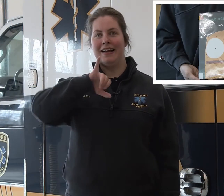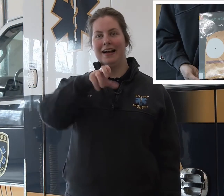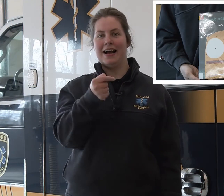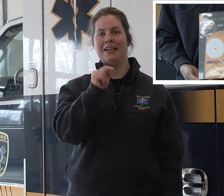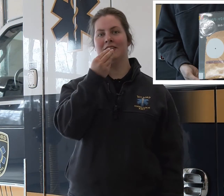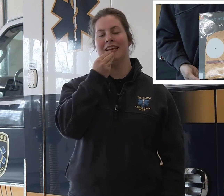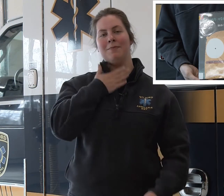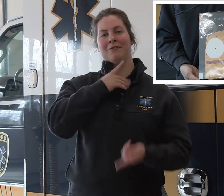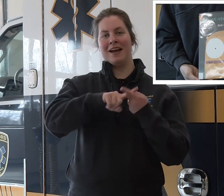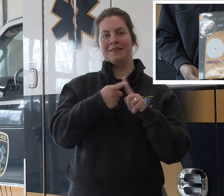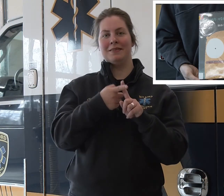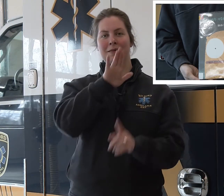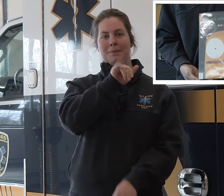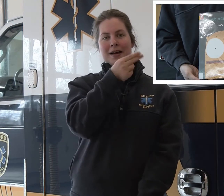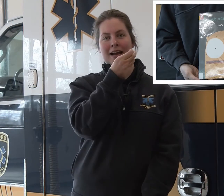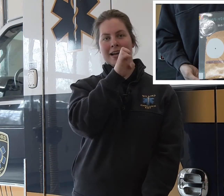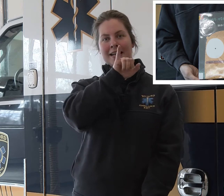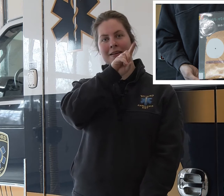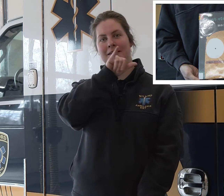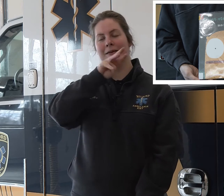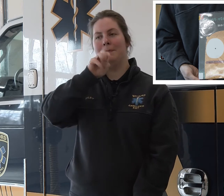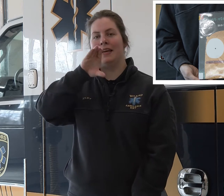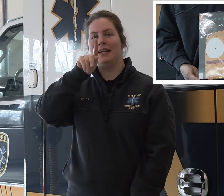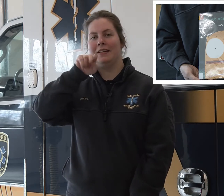I Just Ate My Friend by Heidi MacKinnon.